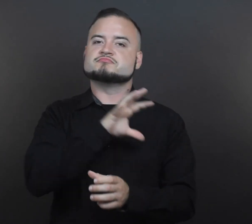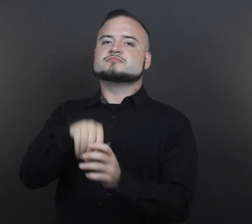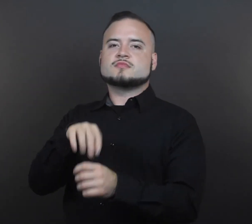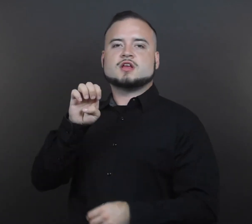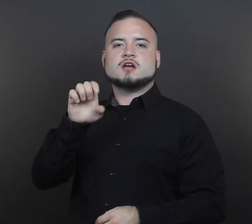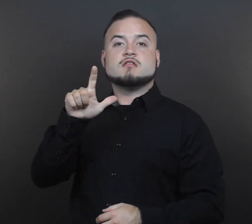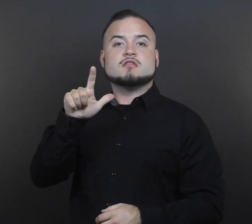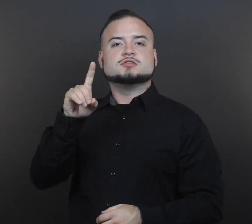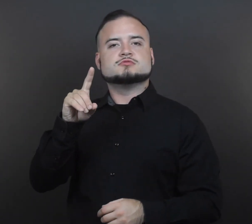instruction.